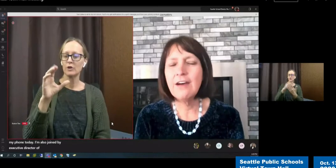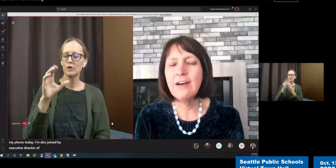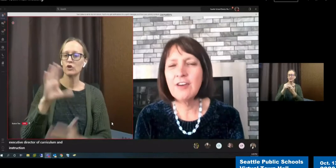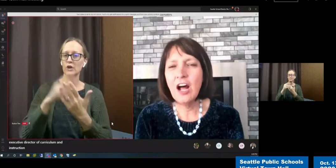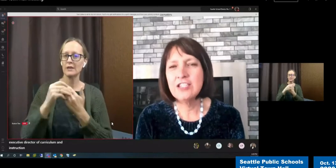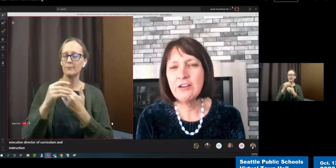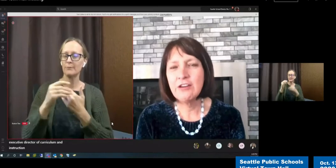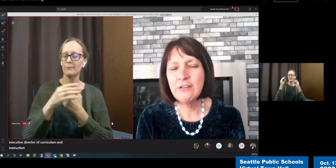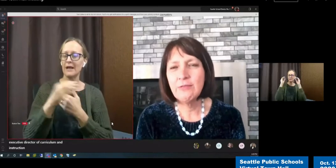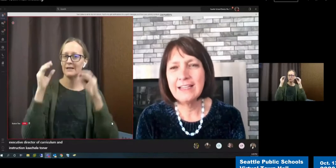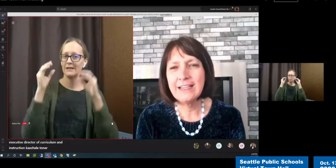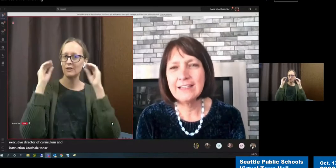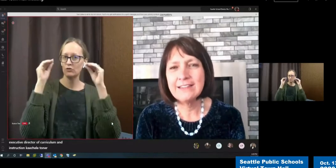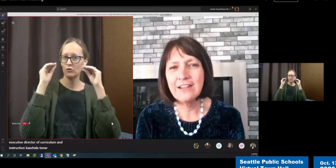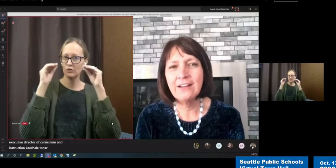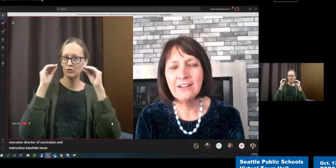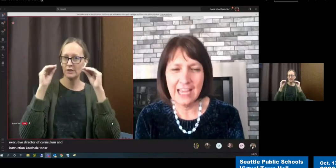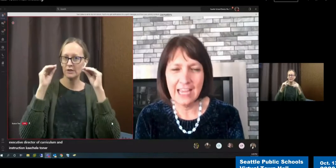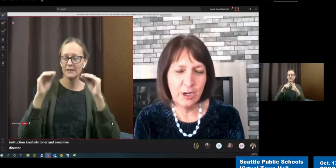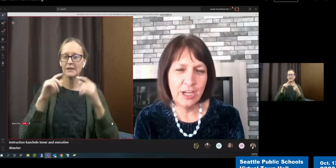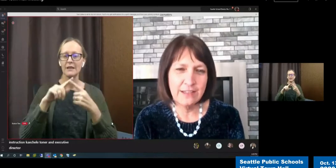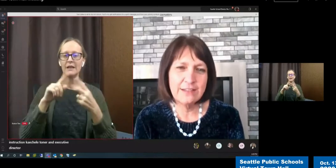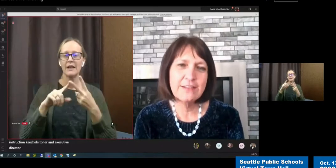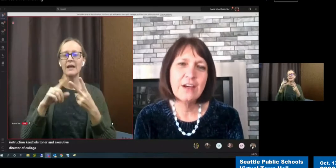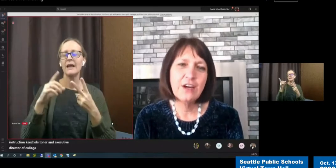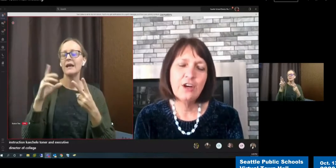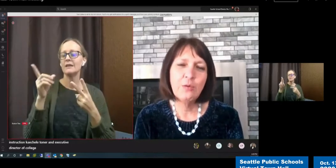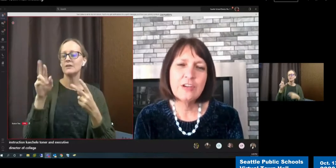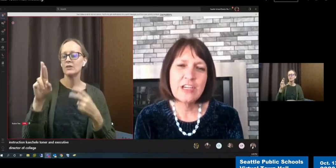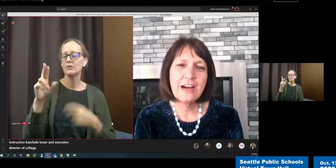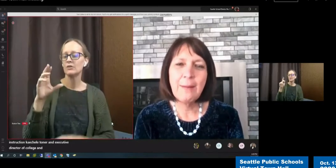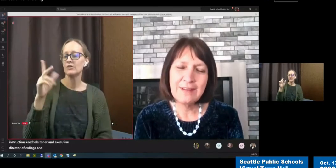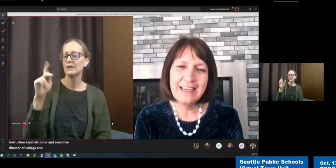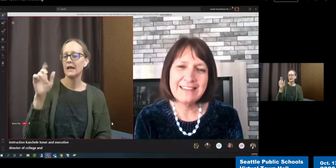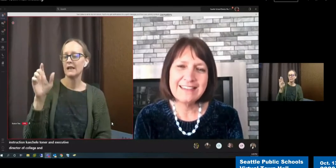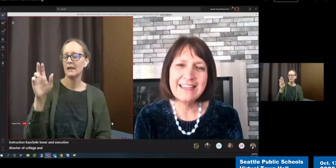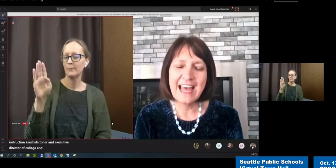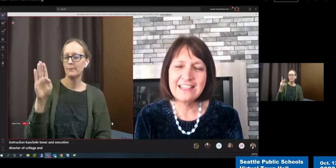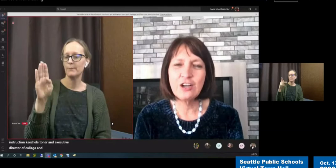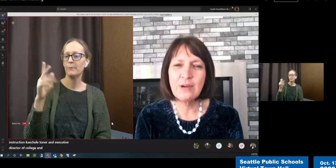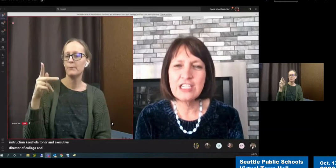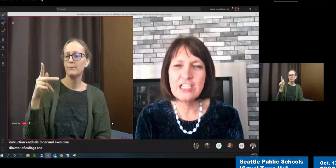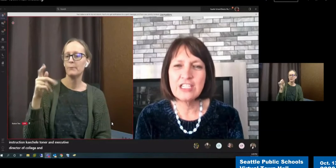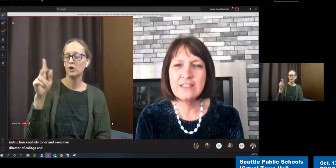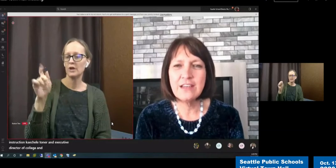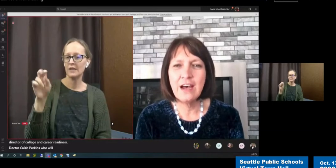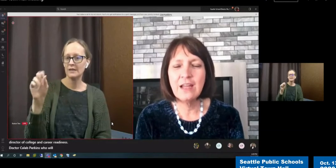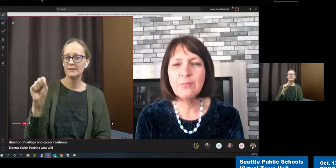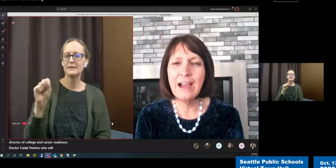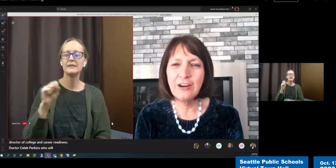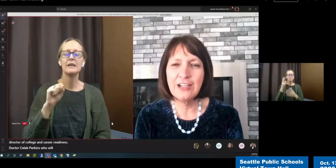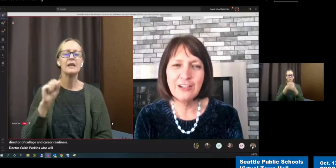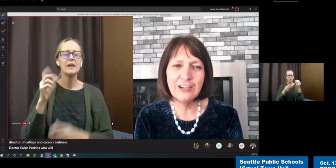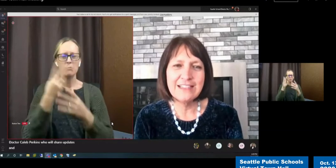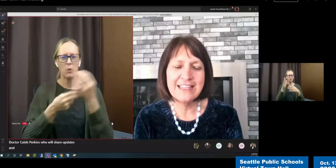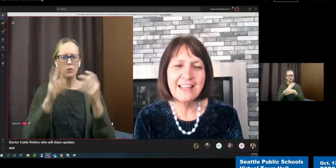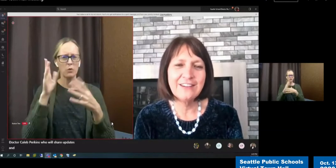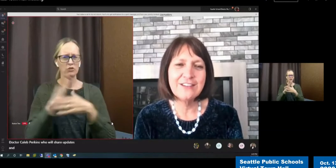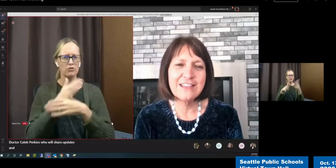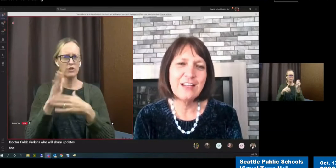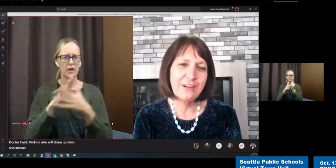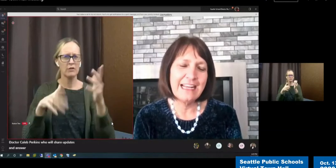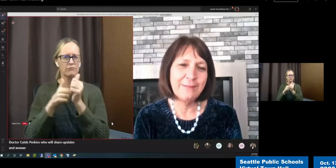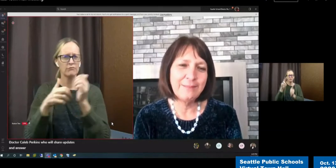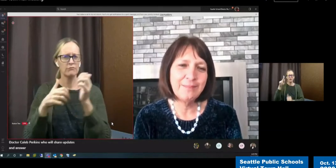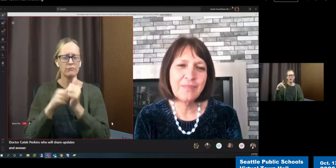of College and Career Readiness, Dr. Caleb Perkins, who will share updates and answer questions on priority learning standards